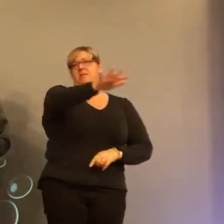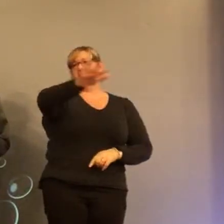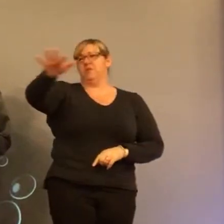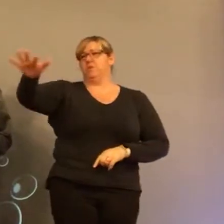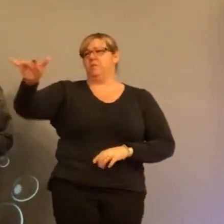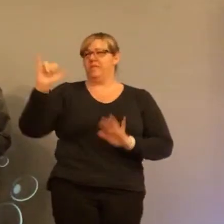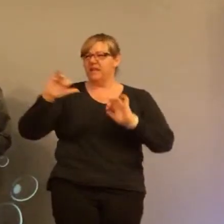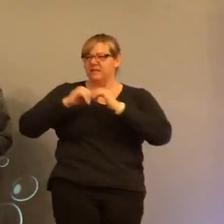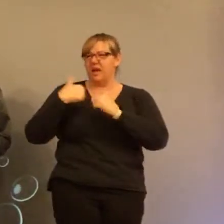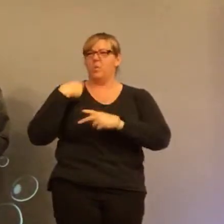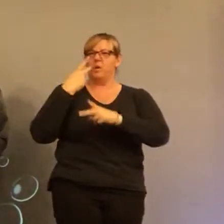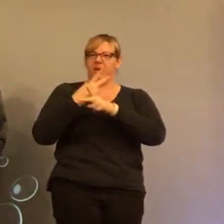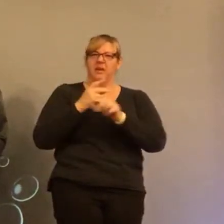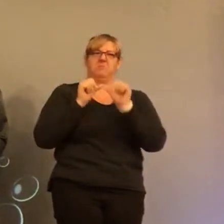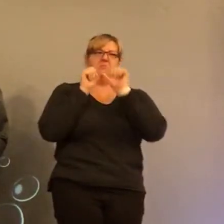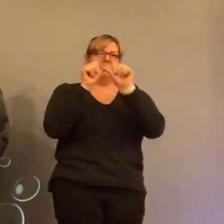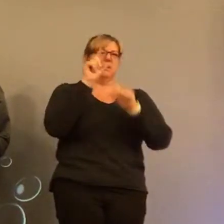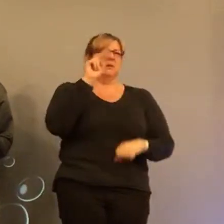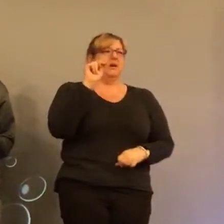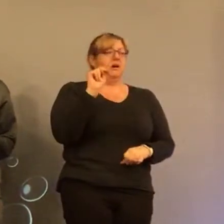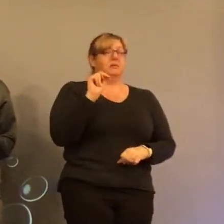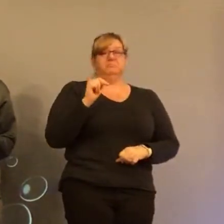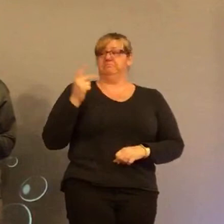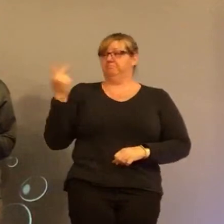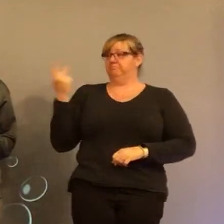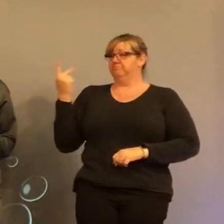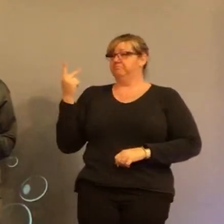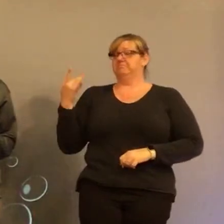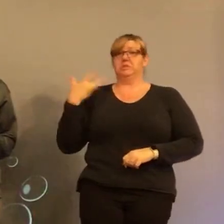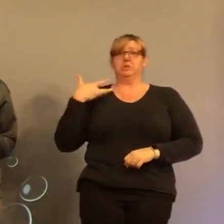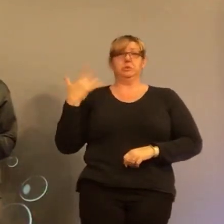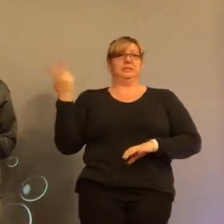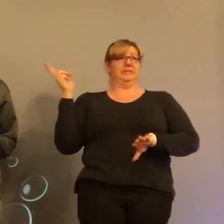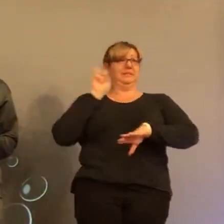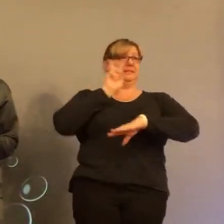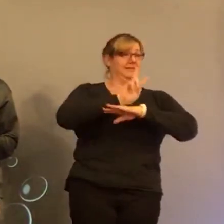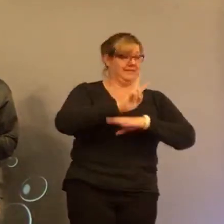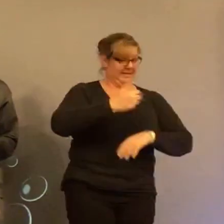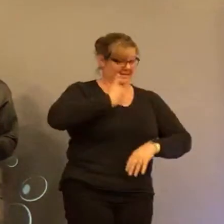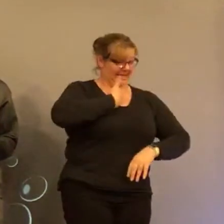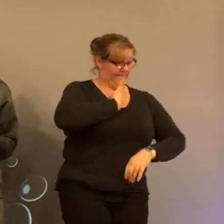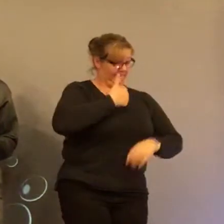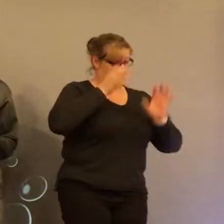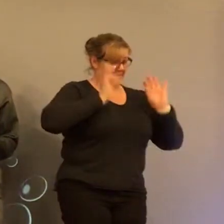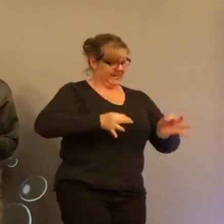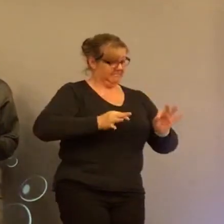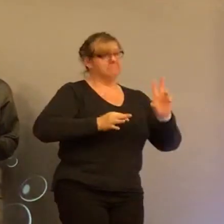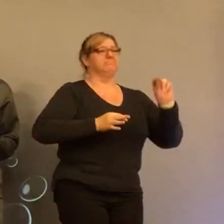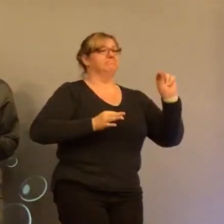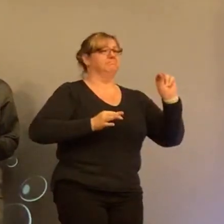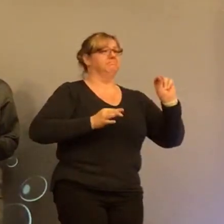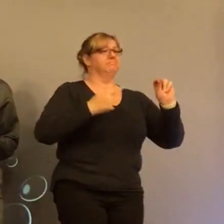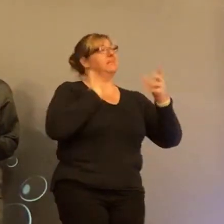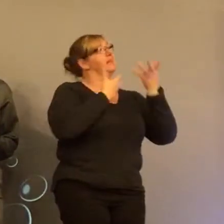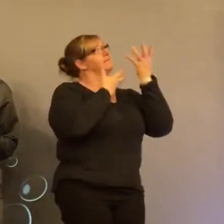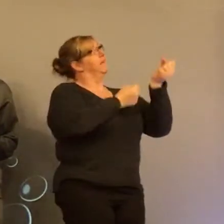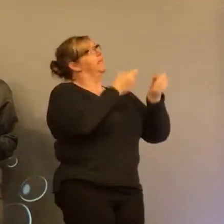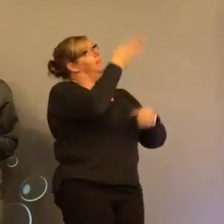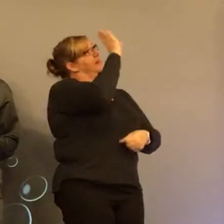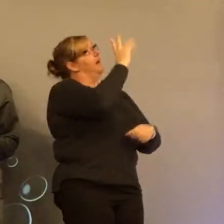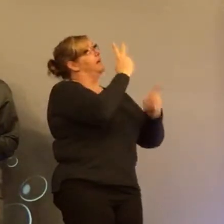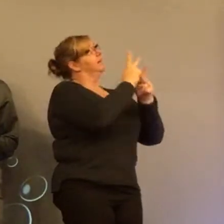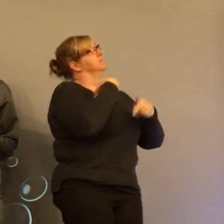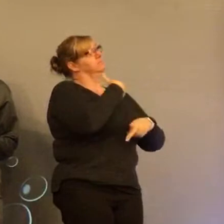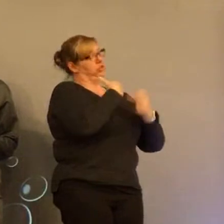keep him around Dominic and I don't do this under our own power it is our faith in God that's kept us strong